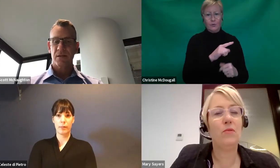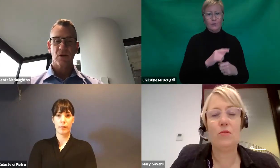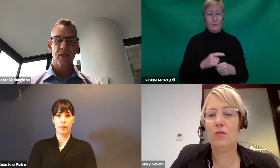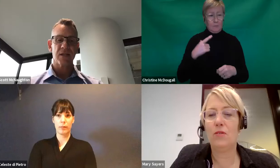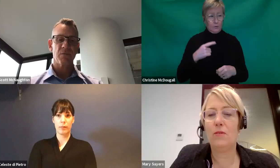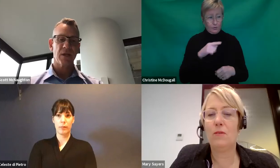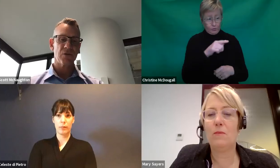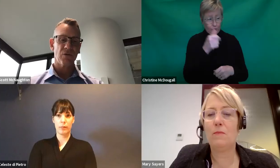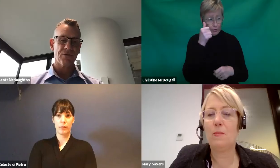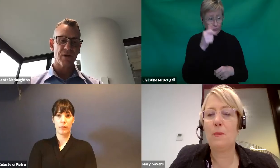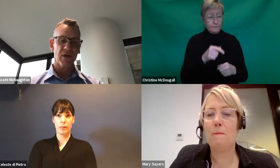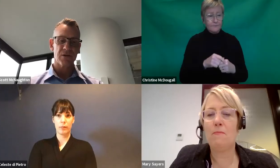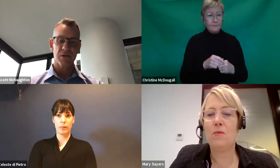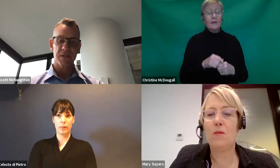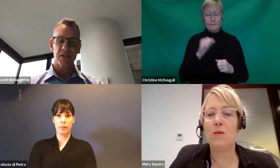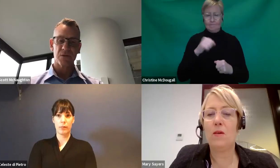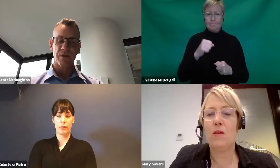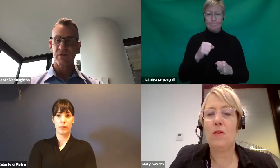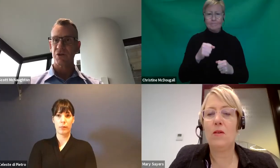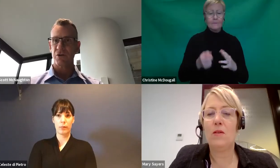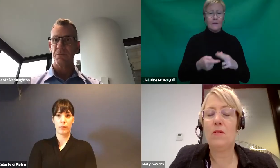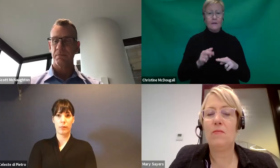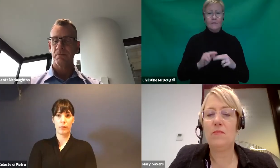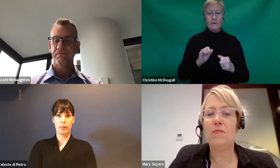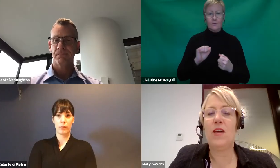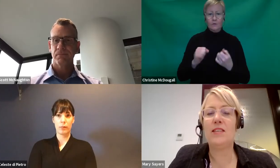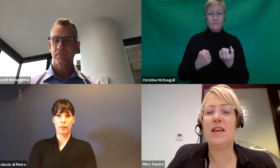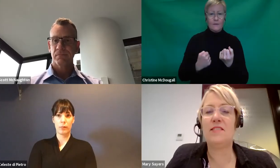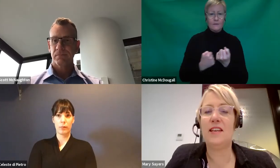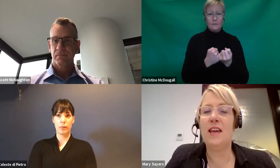Yes, contact us and we can talk through those circumstances with you for sure.